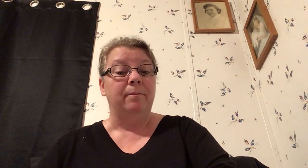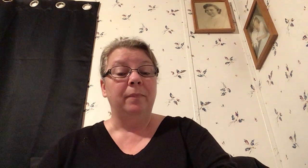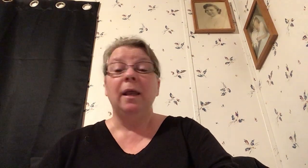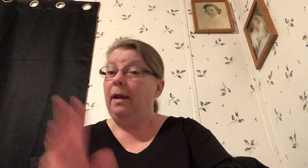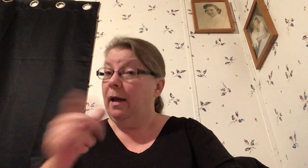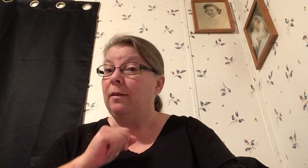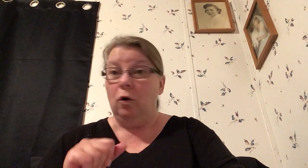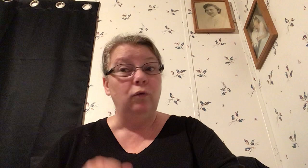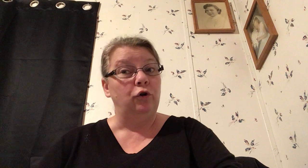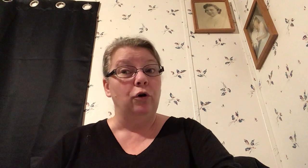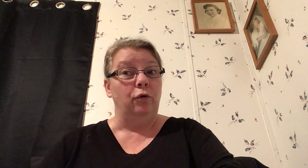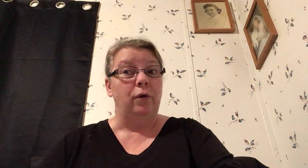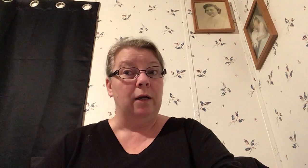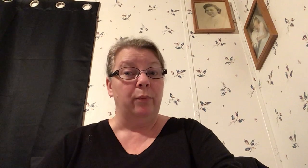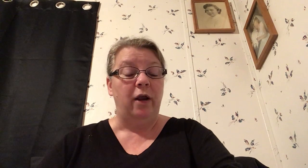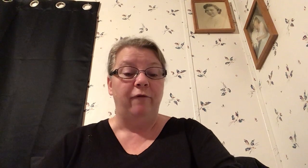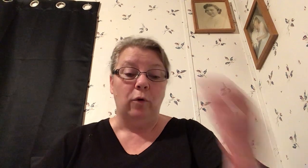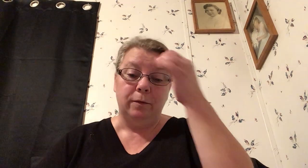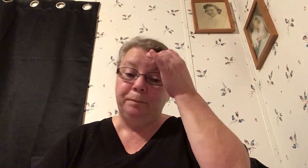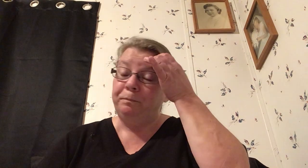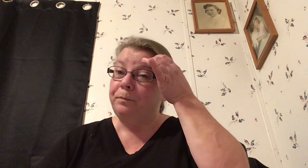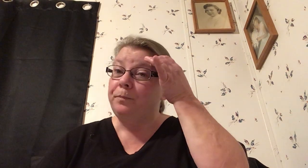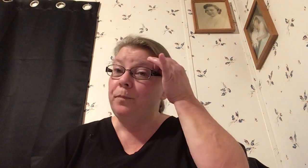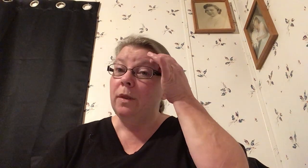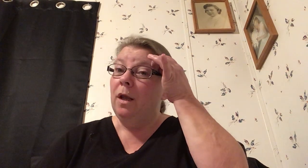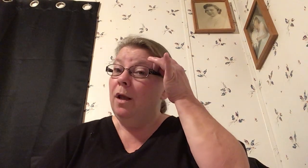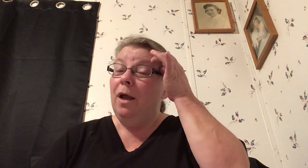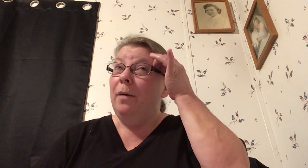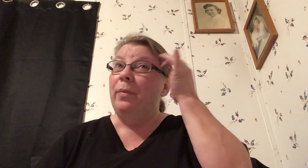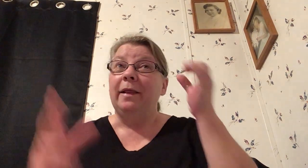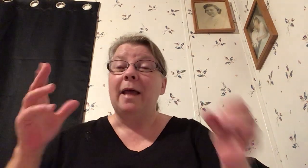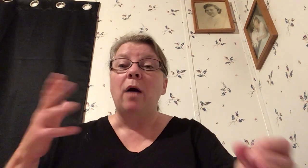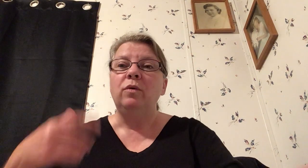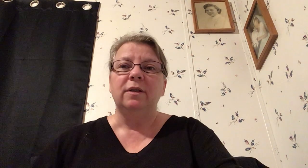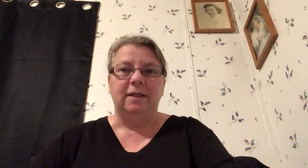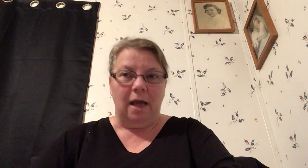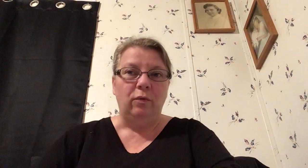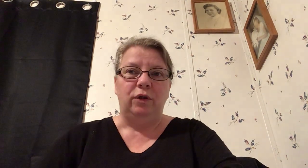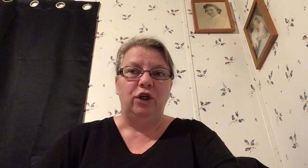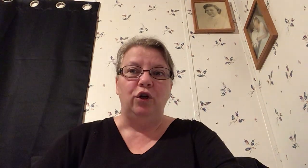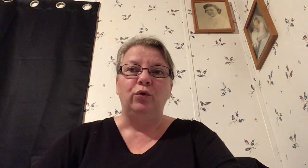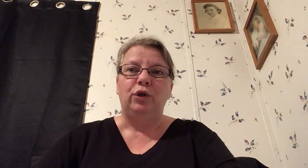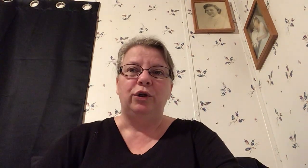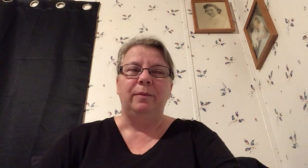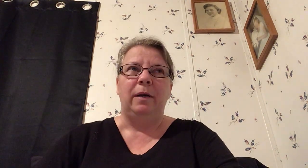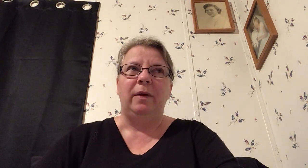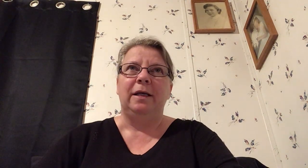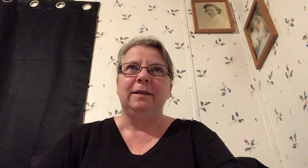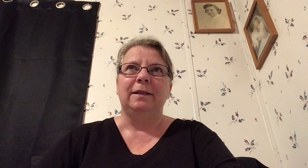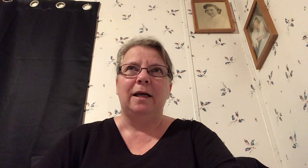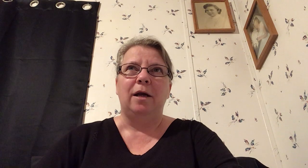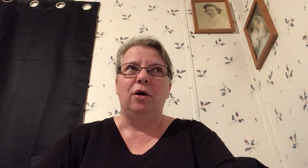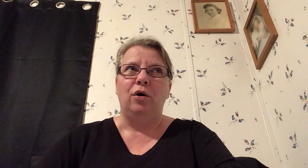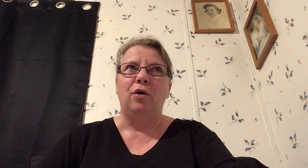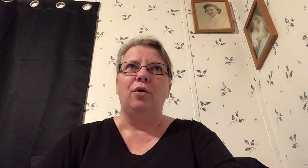and those you know you gotta pray for but that was that was huge to me because it's like oh